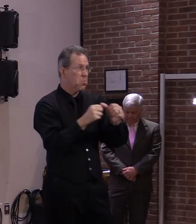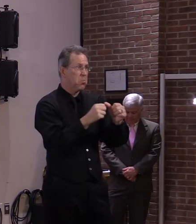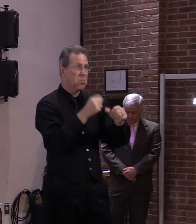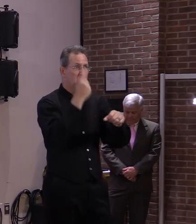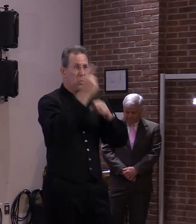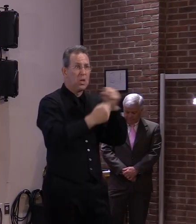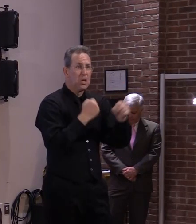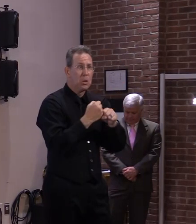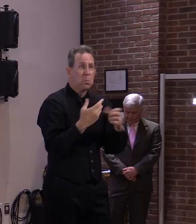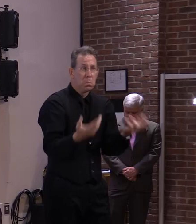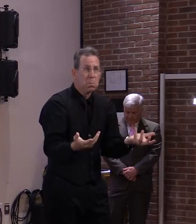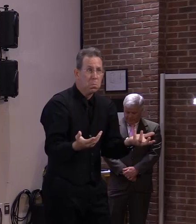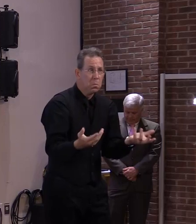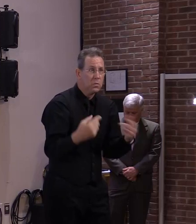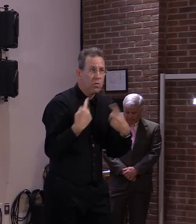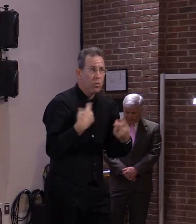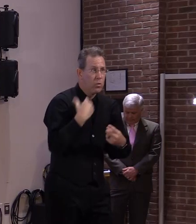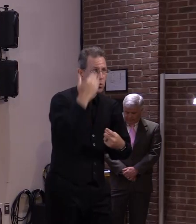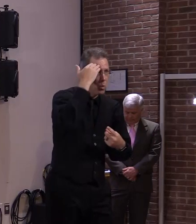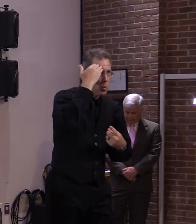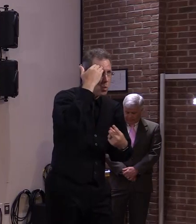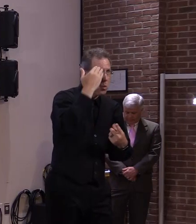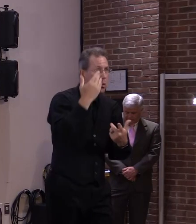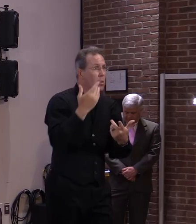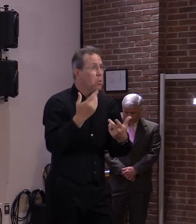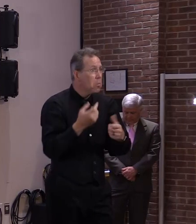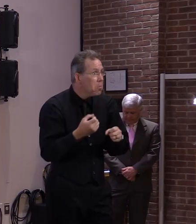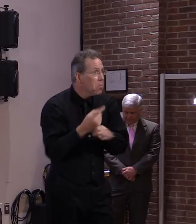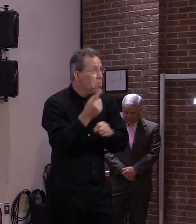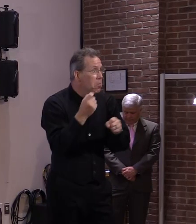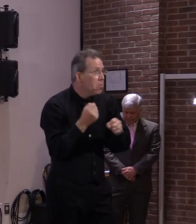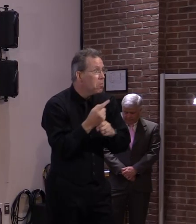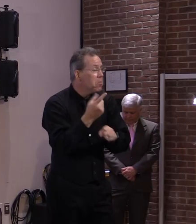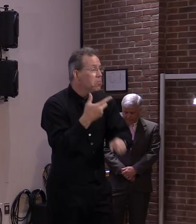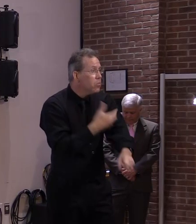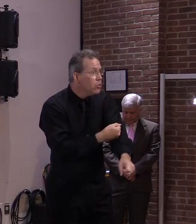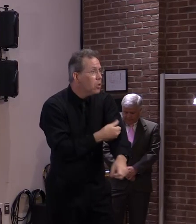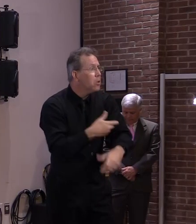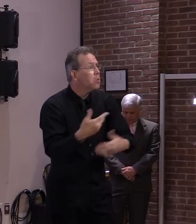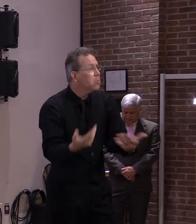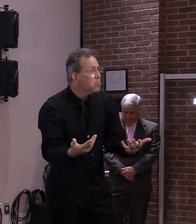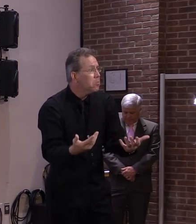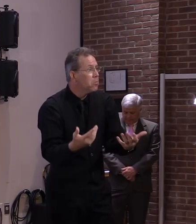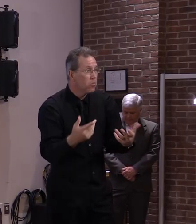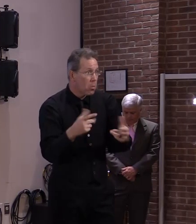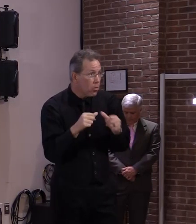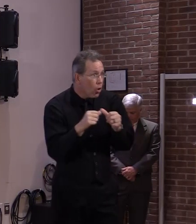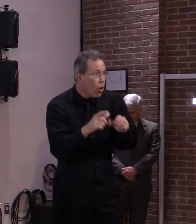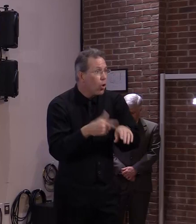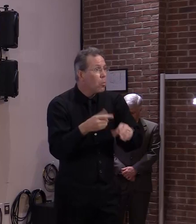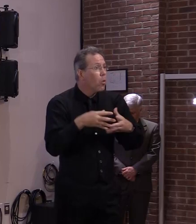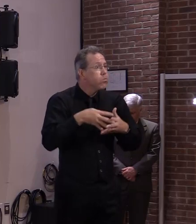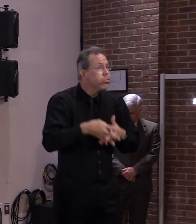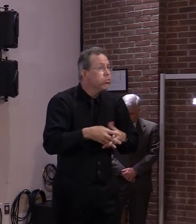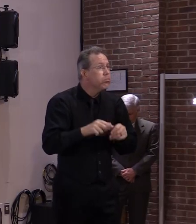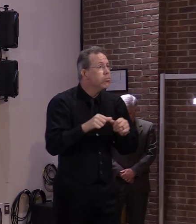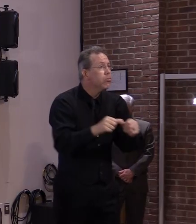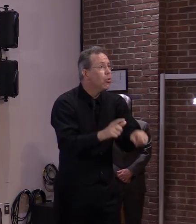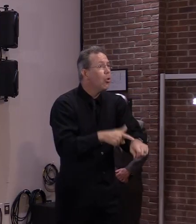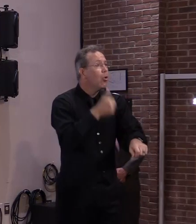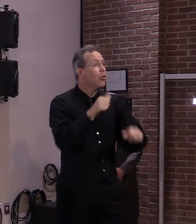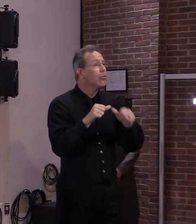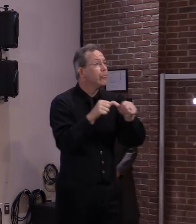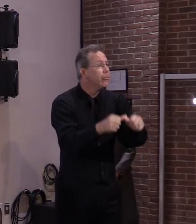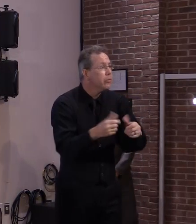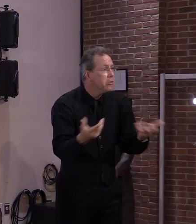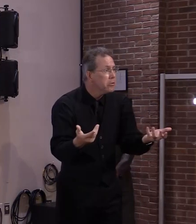it may be something different like other vaccines we have where you may get two or three doses in a lifetime. So